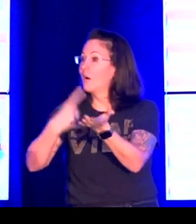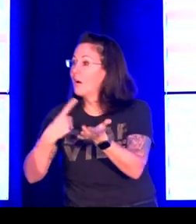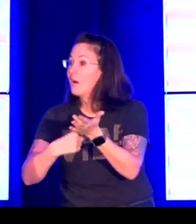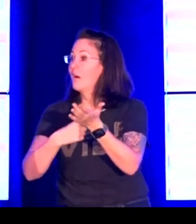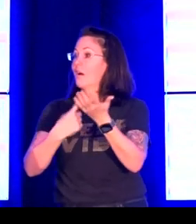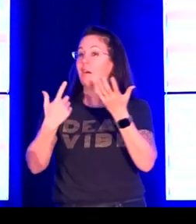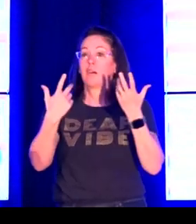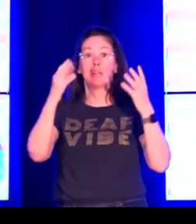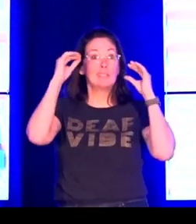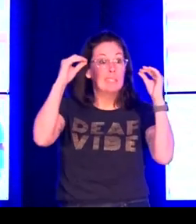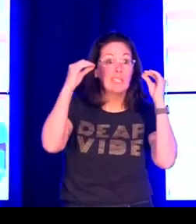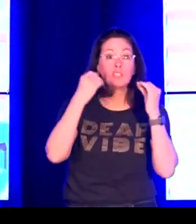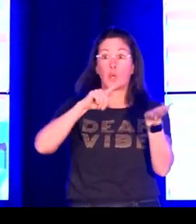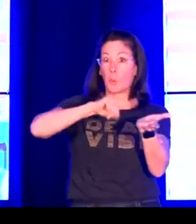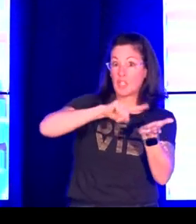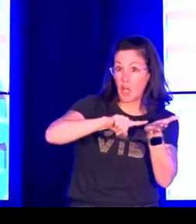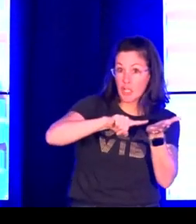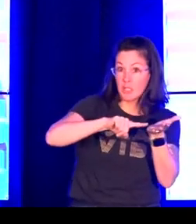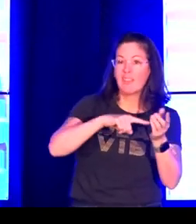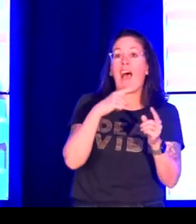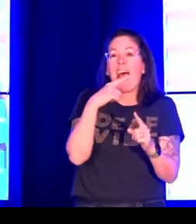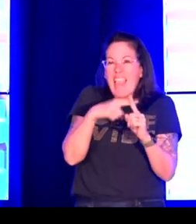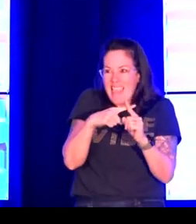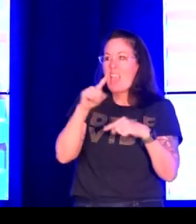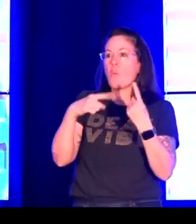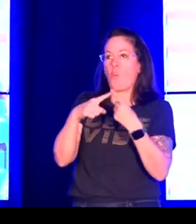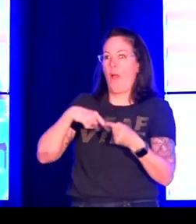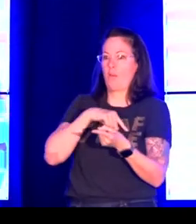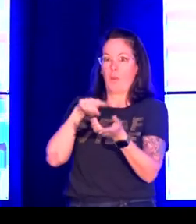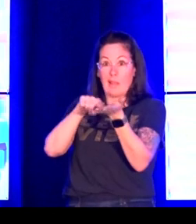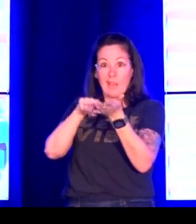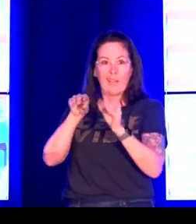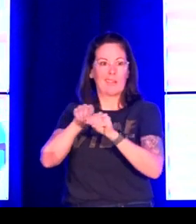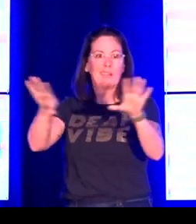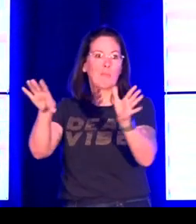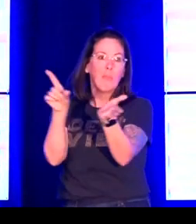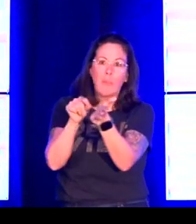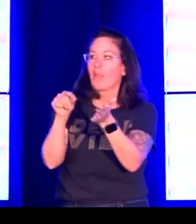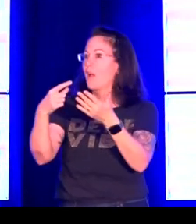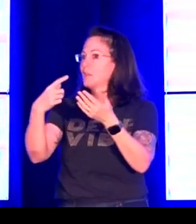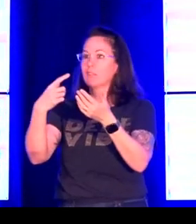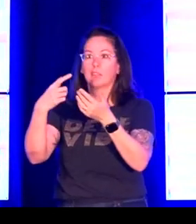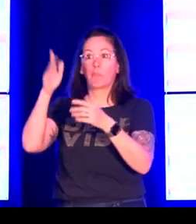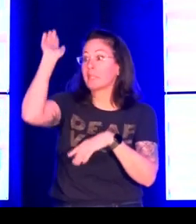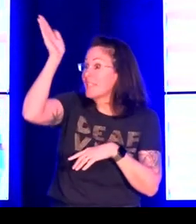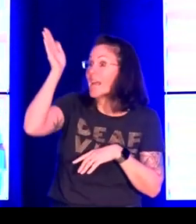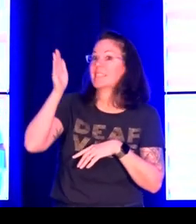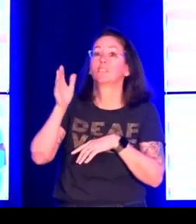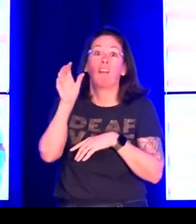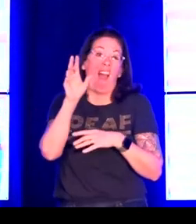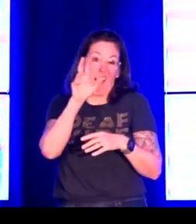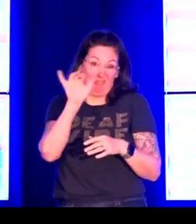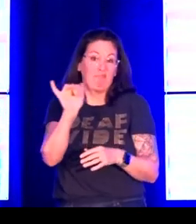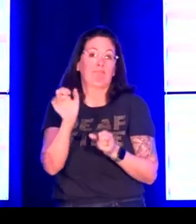create when we work together, when we discuss linguistics, when we teach, when we do our research,